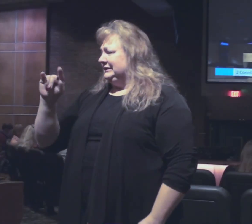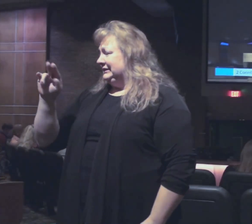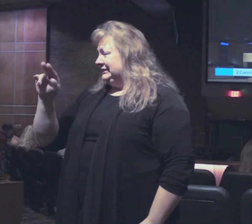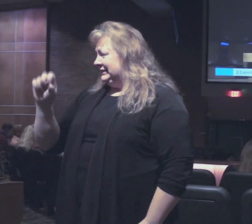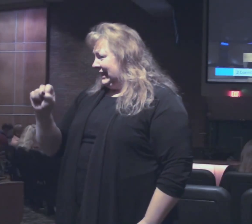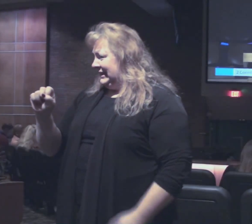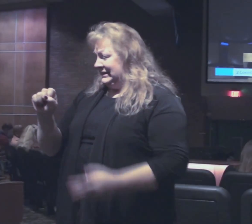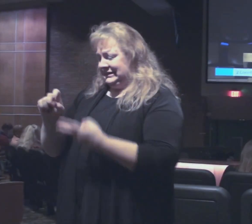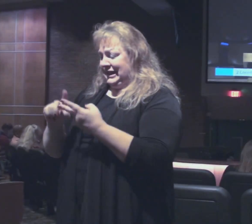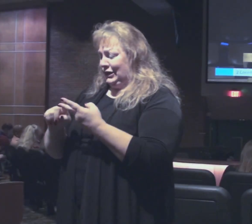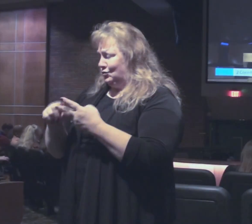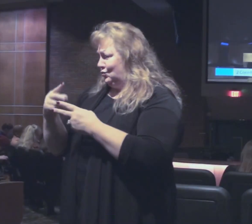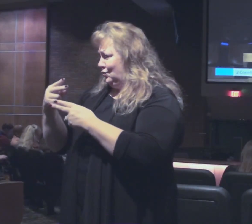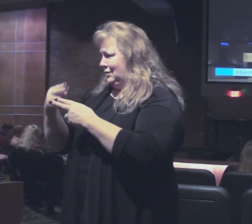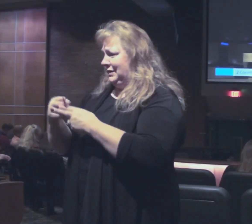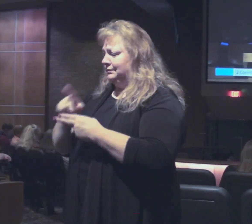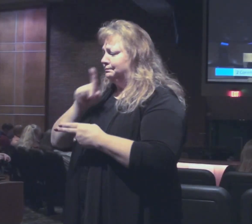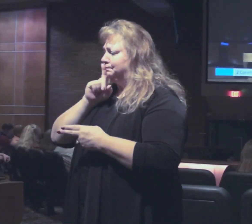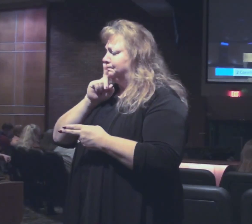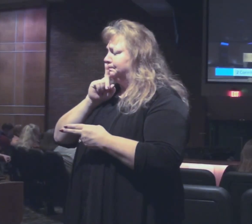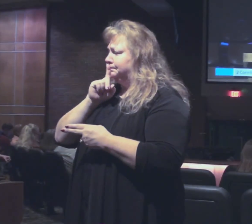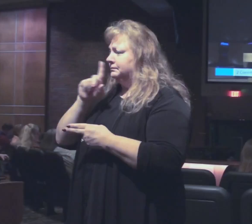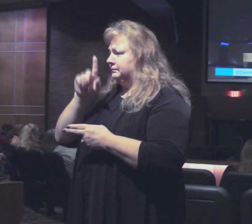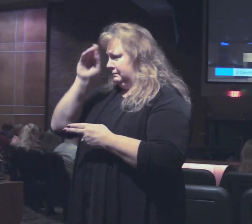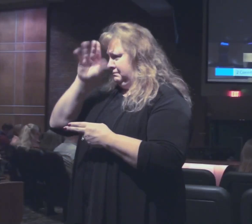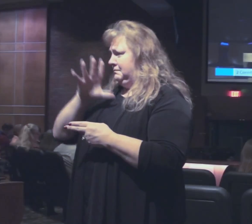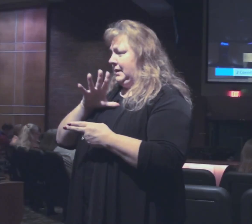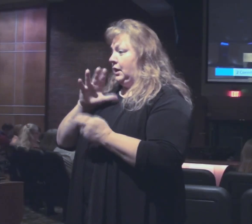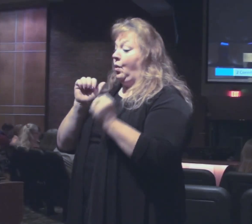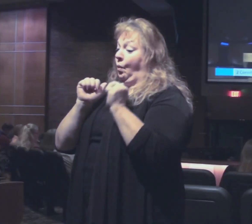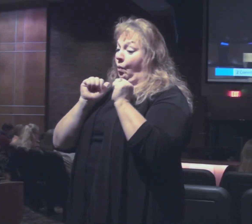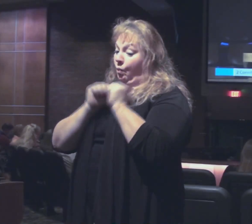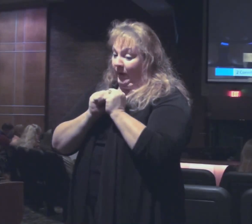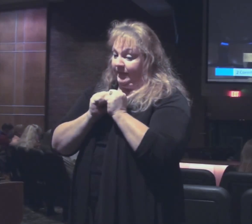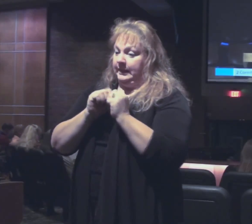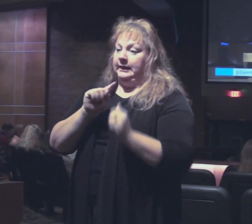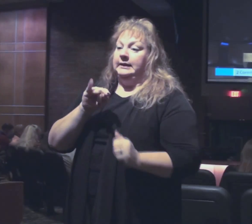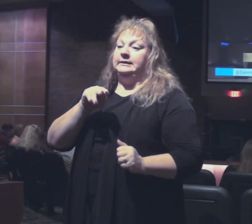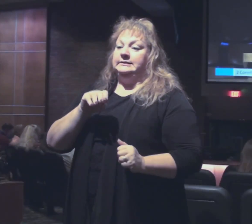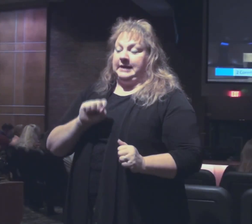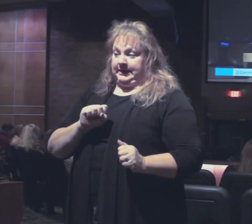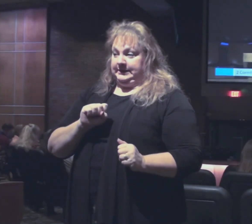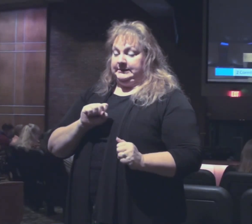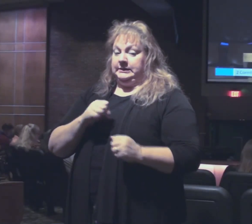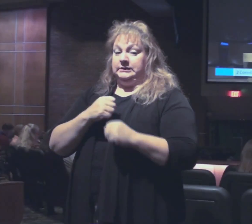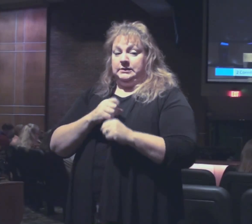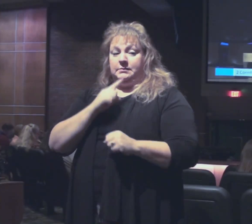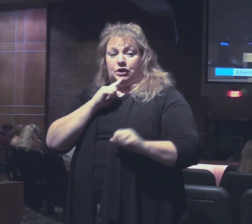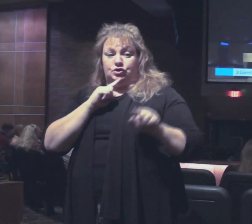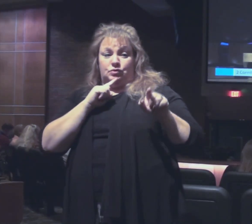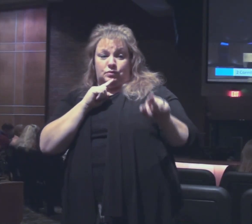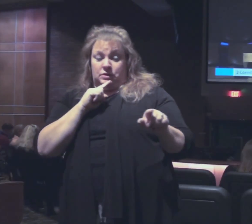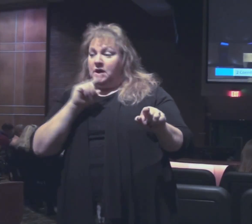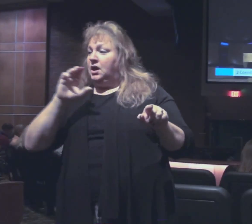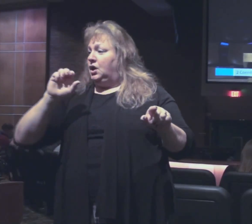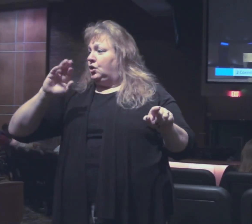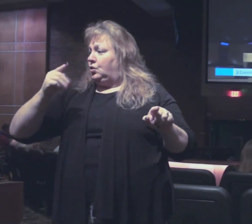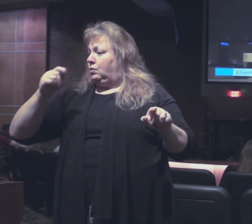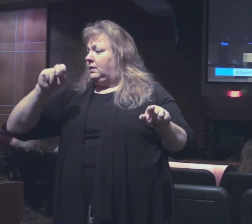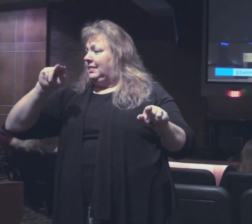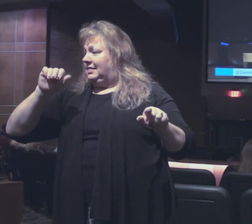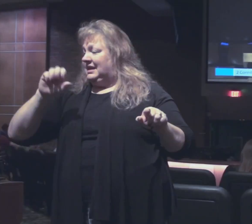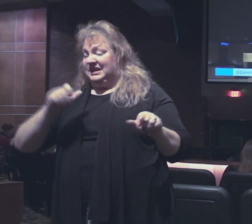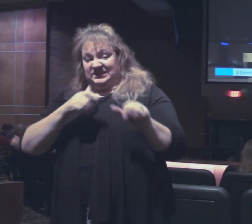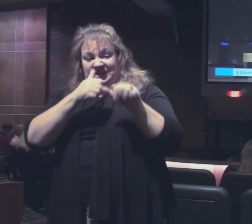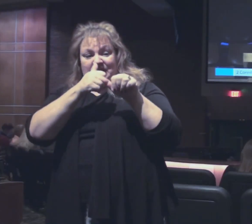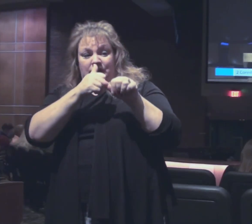two unnamed believers with Titus to be sure the Corinthians are following through on